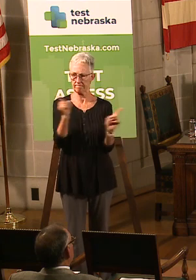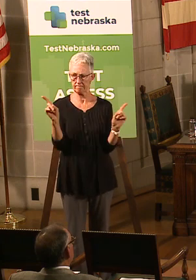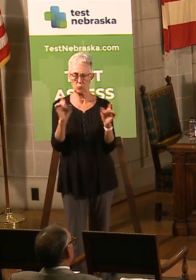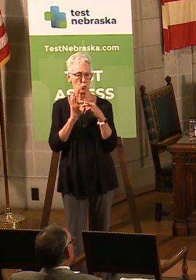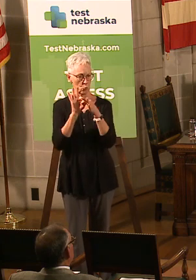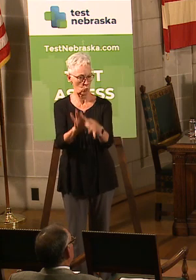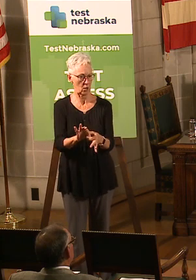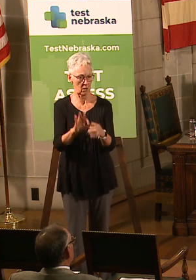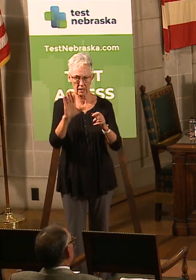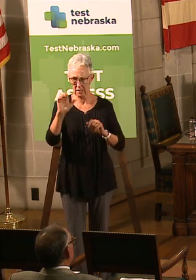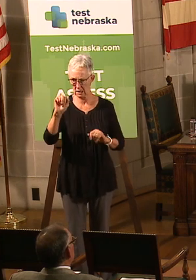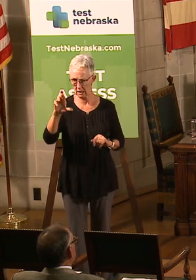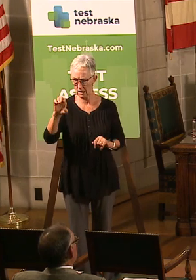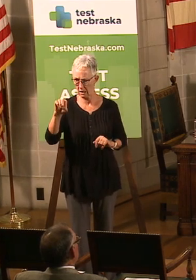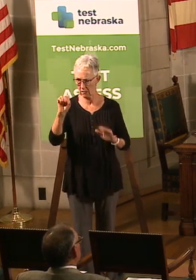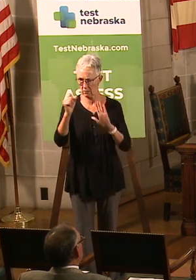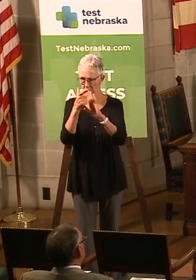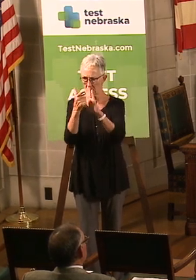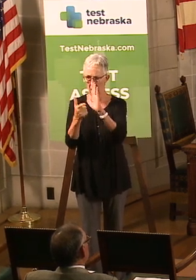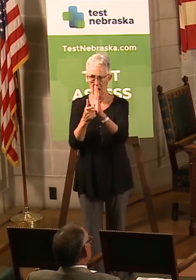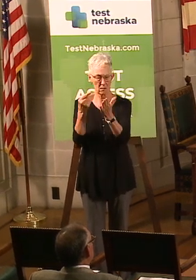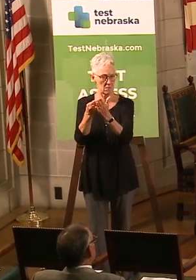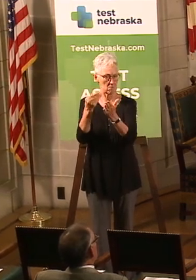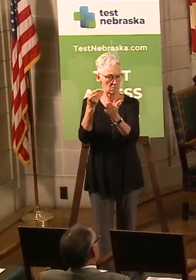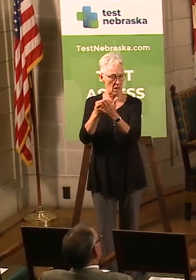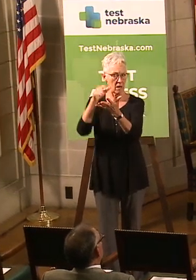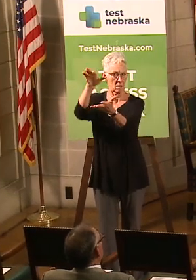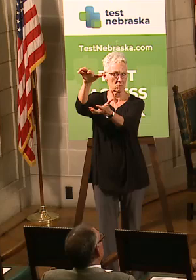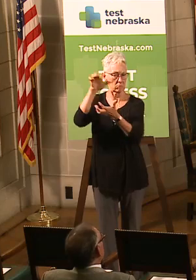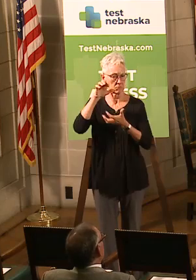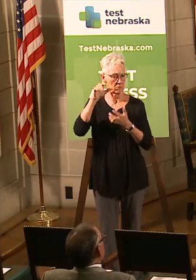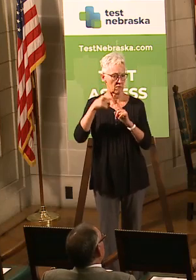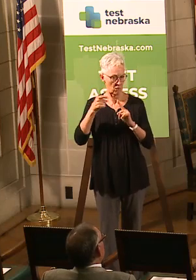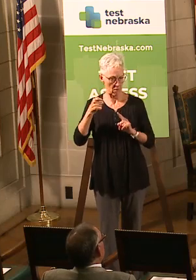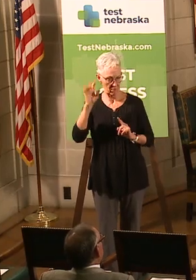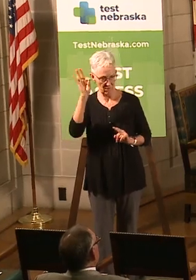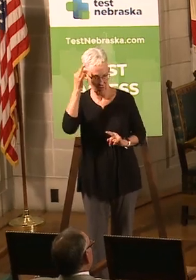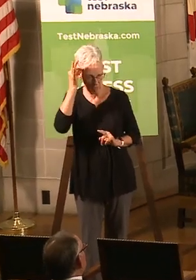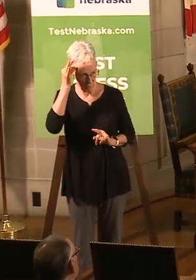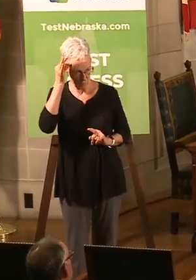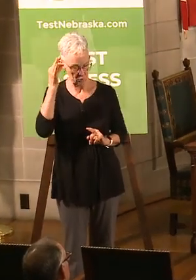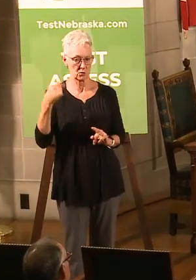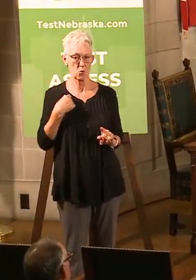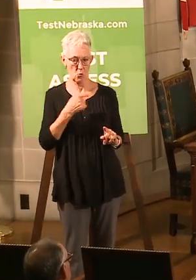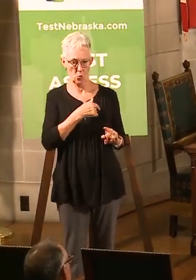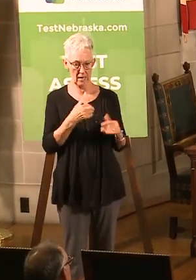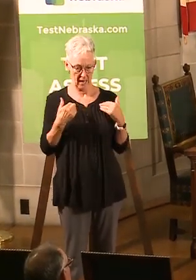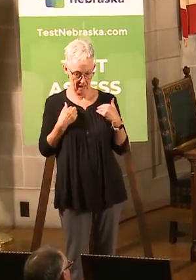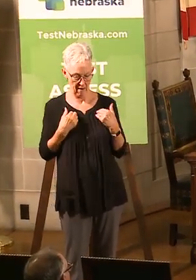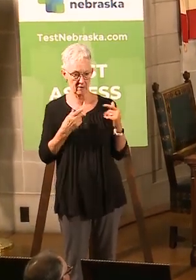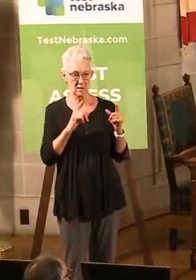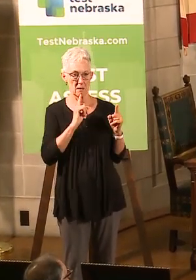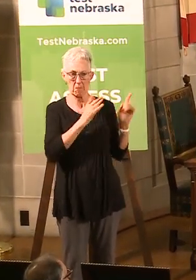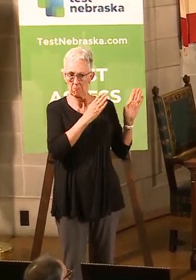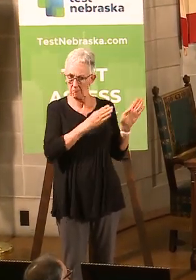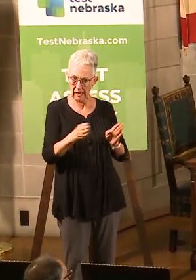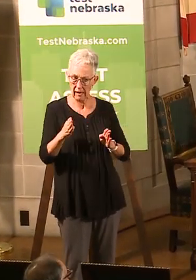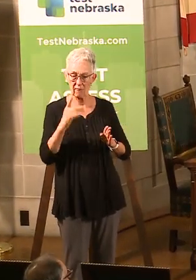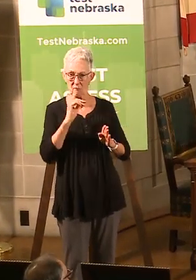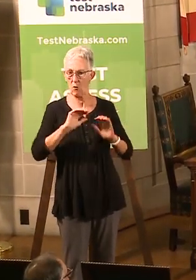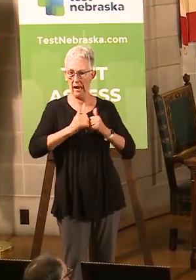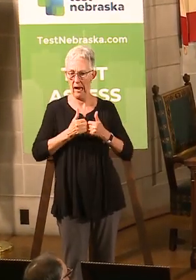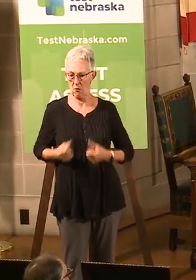CARES Act funding we discussed when we released our plan for how we were going to spend that federal money. So let me take a step back and just remind everybody